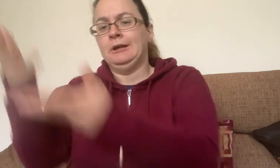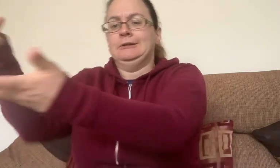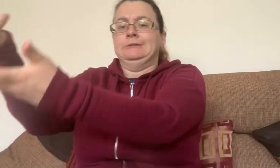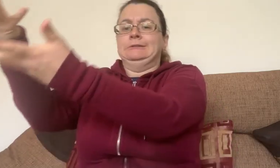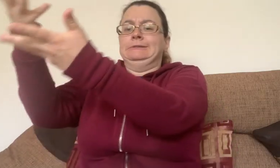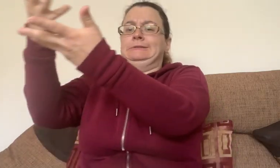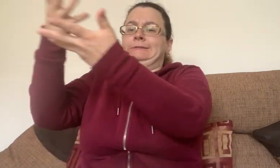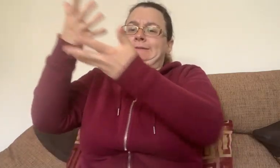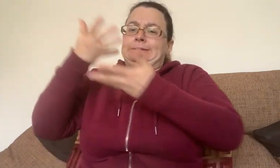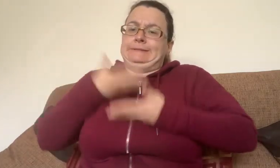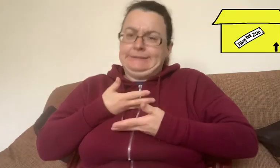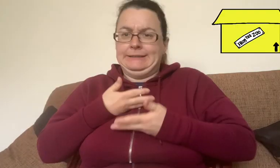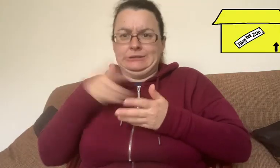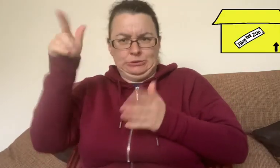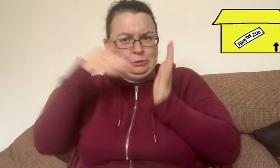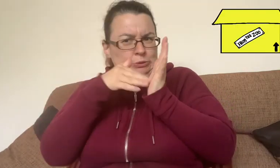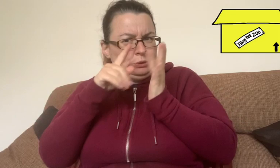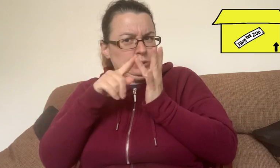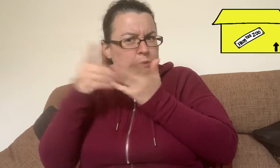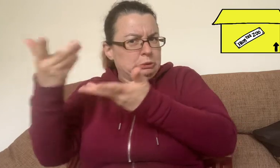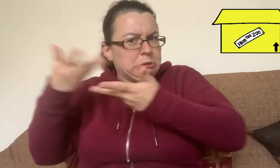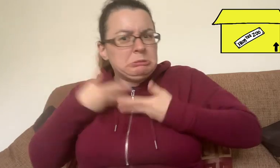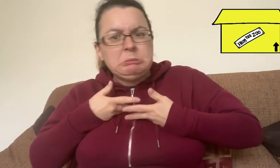sent back.